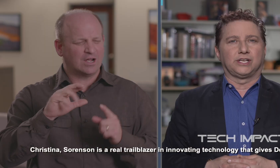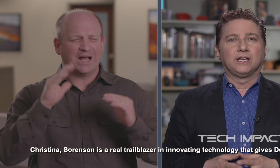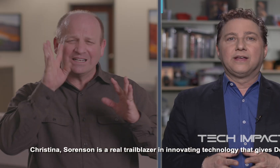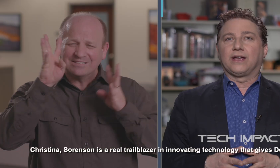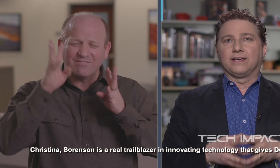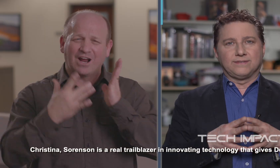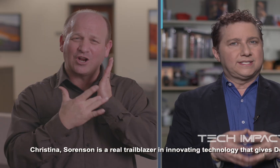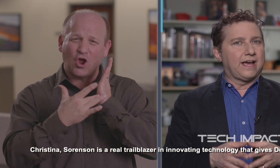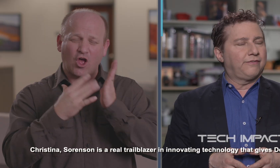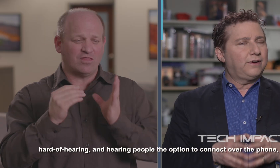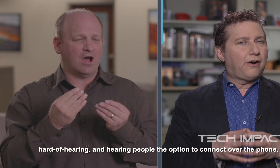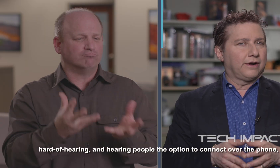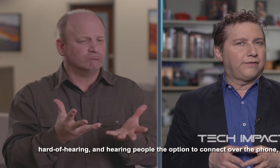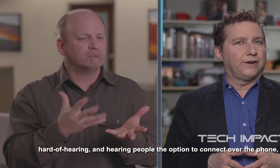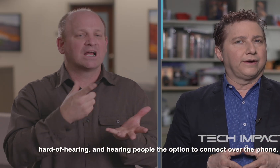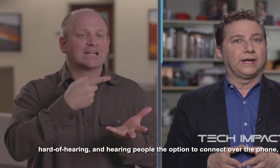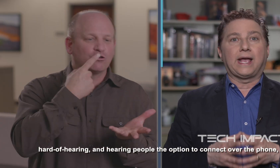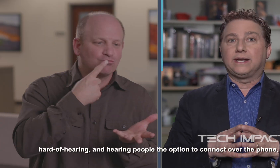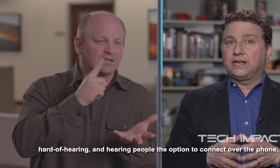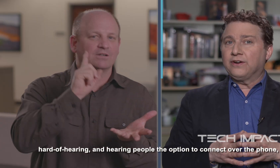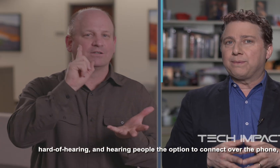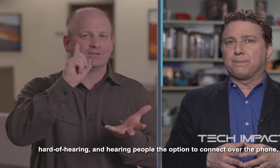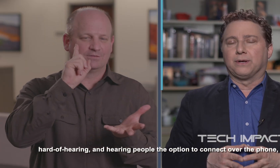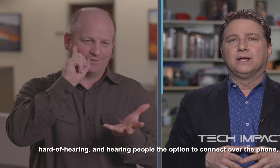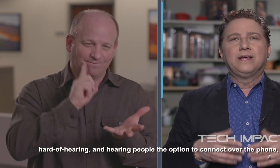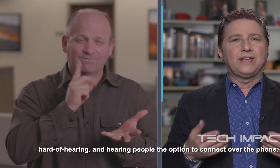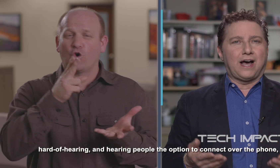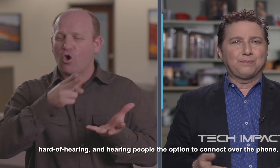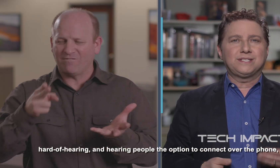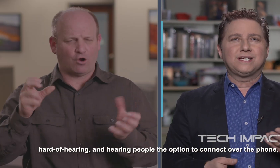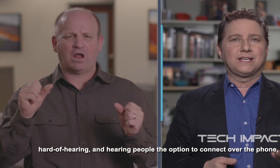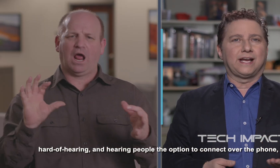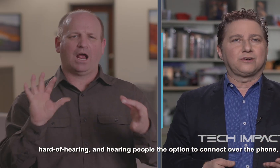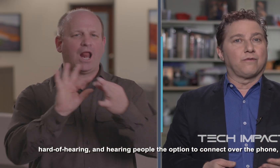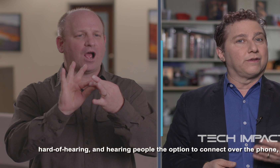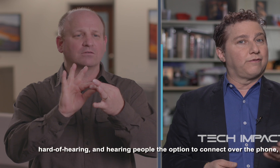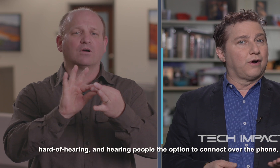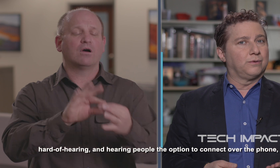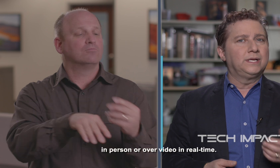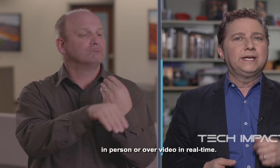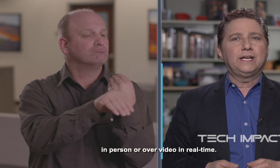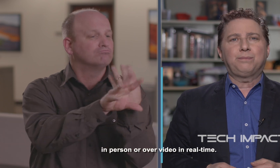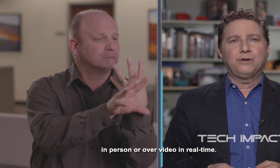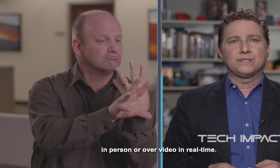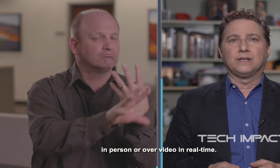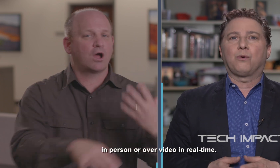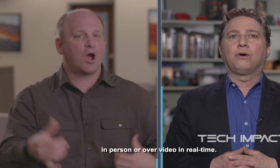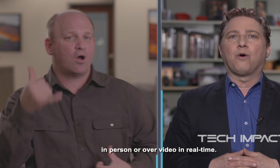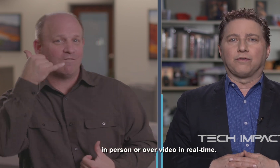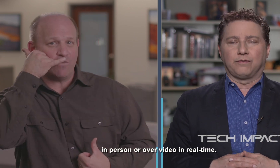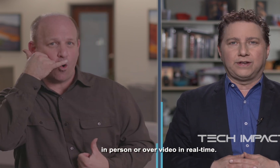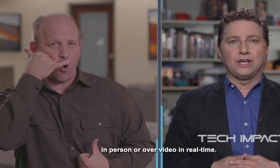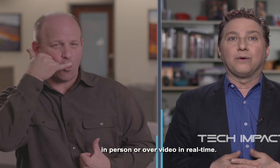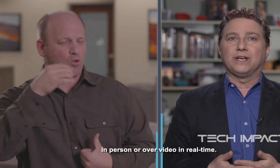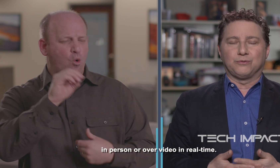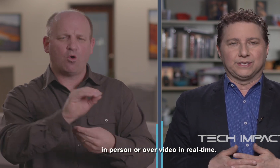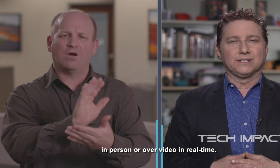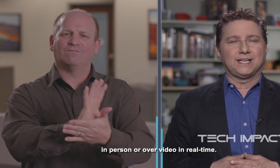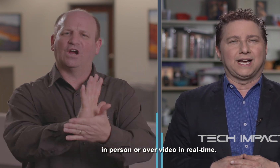that gives deaf, hard of hearing, and hearing people the option to connect over the phone, in person, or over video in real time.